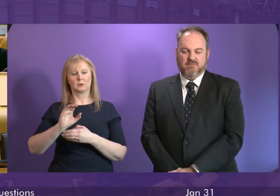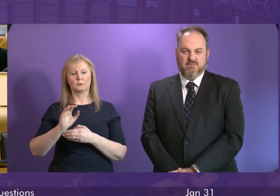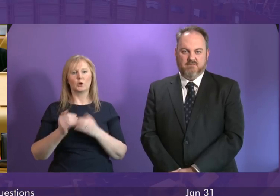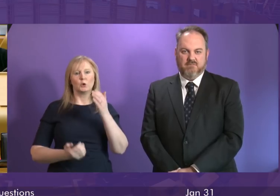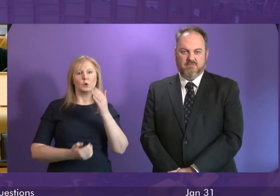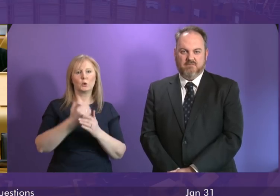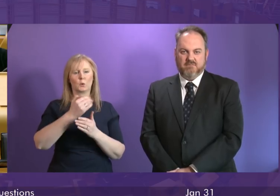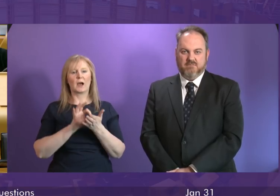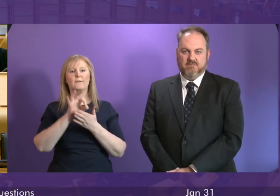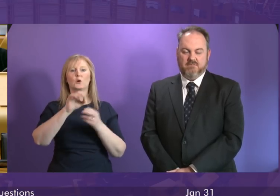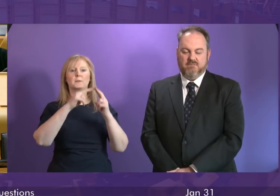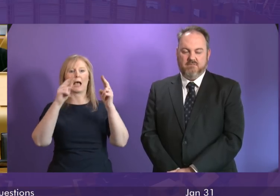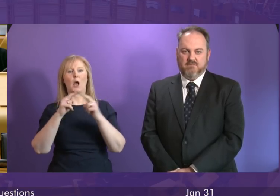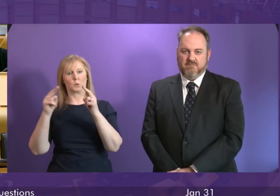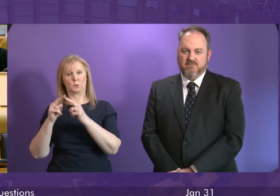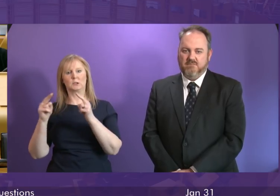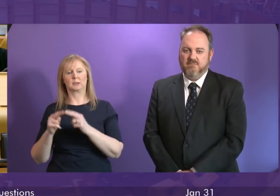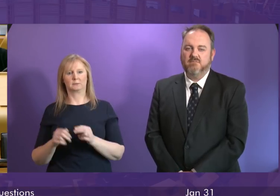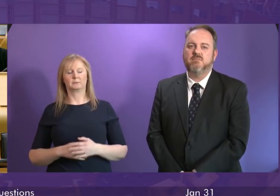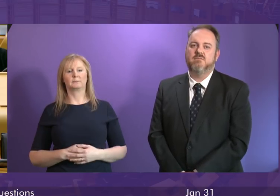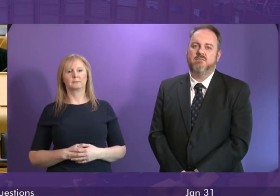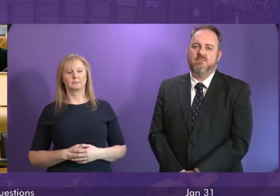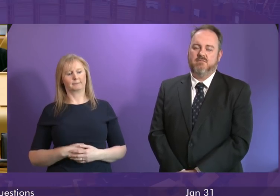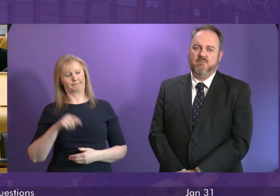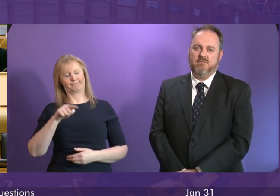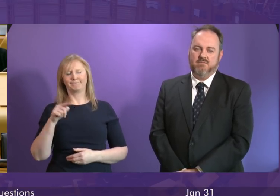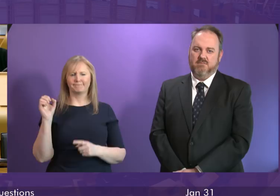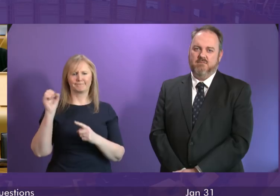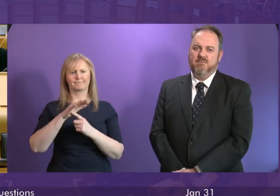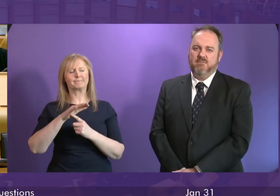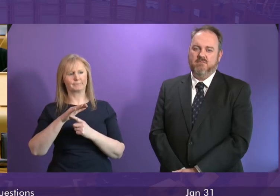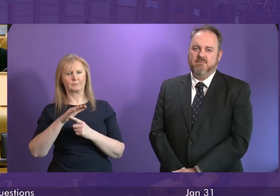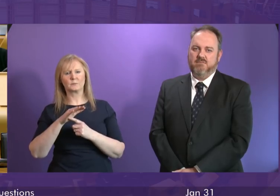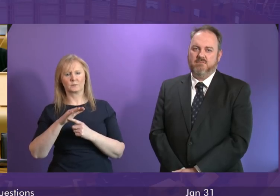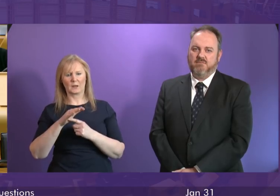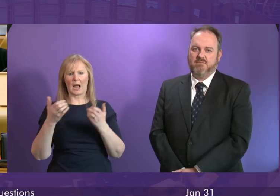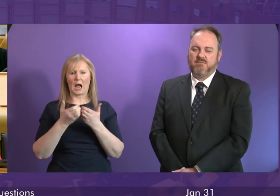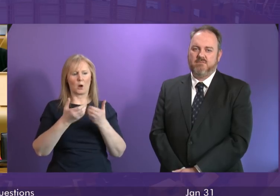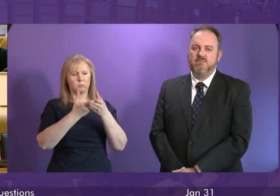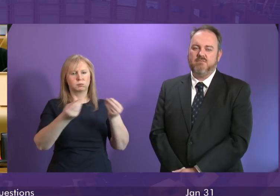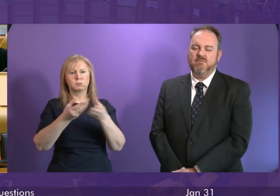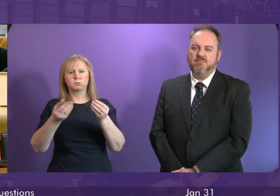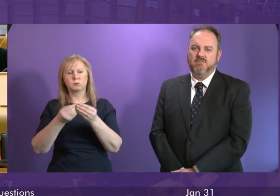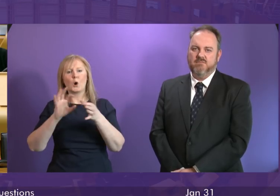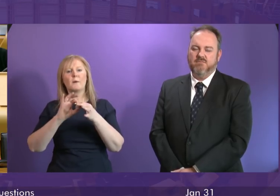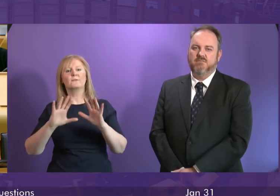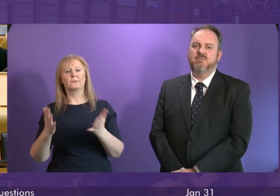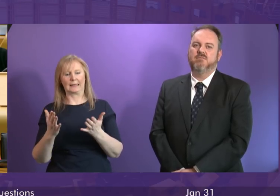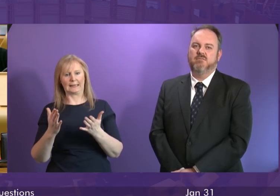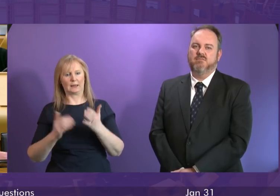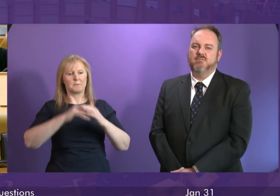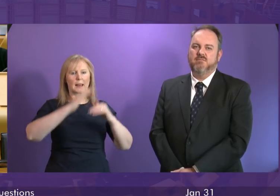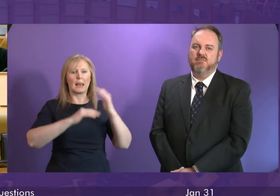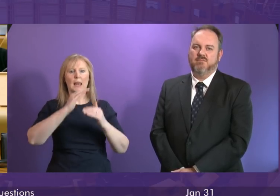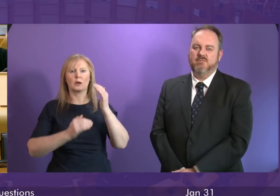new affordable housing that fundamentally is a key part of how we tackle homelessness by building more houses